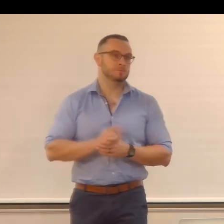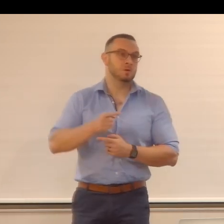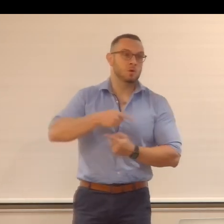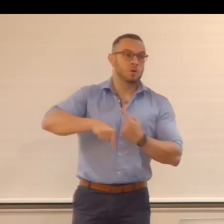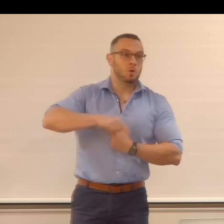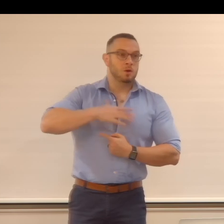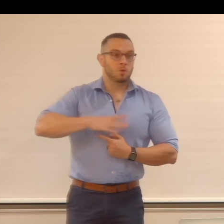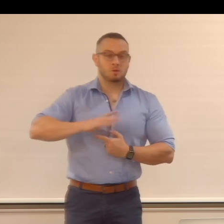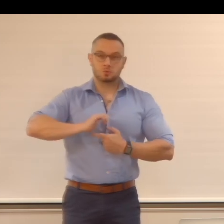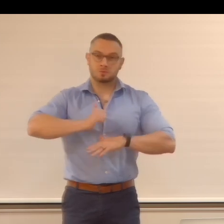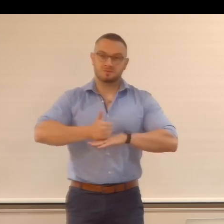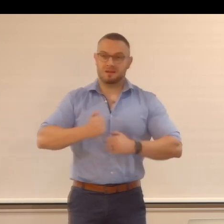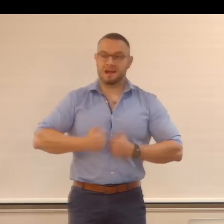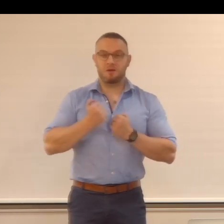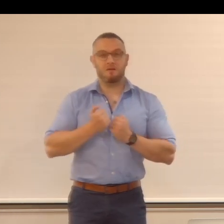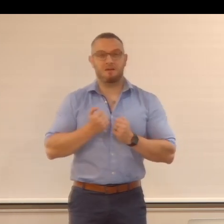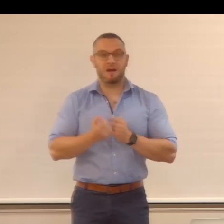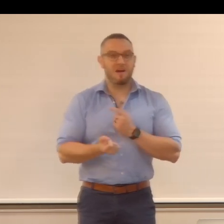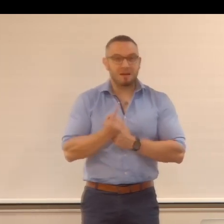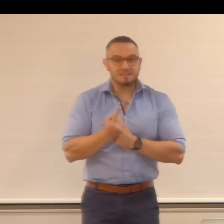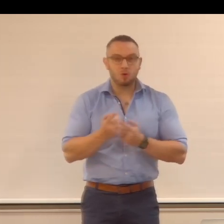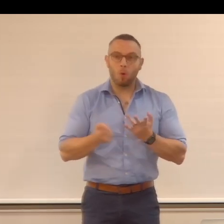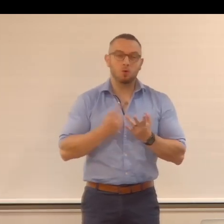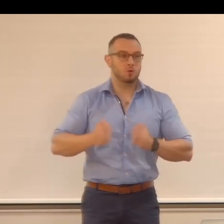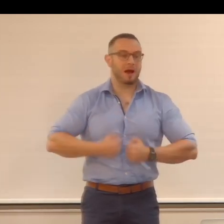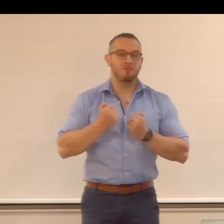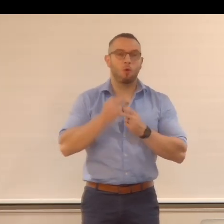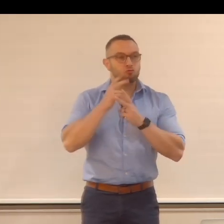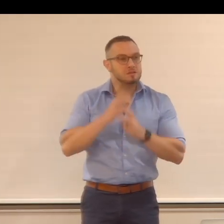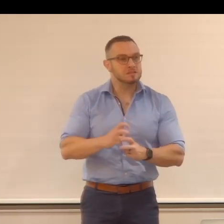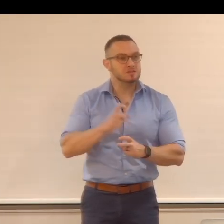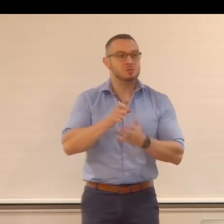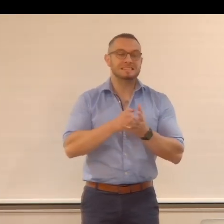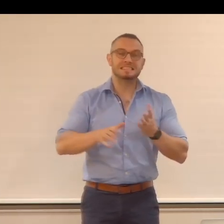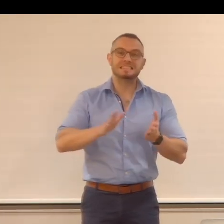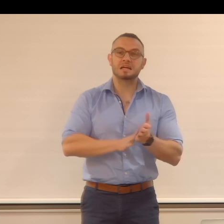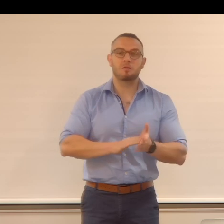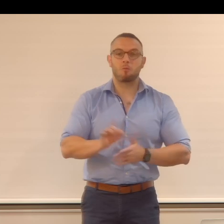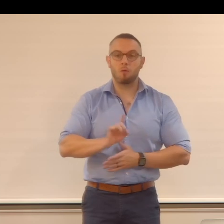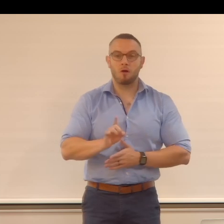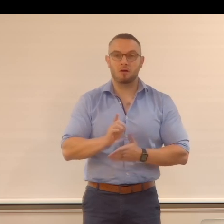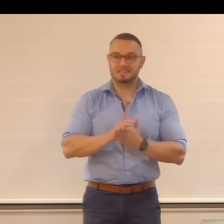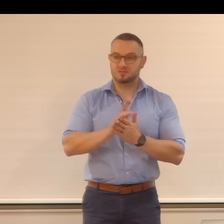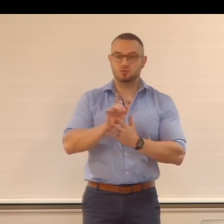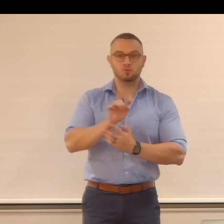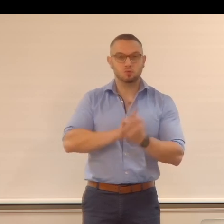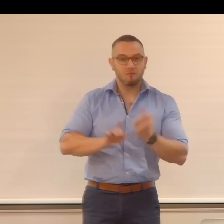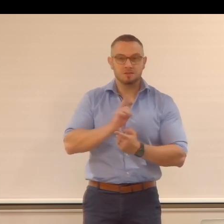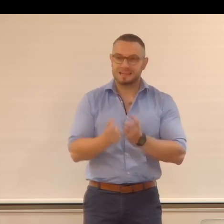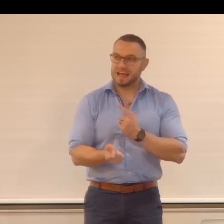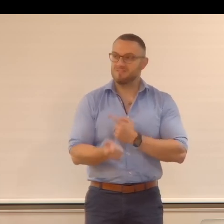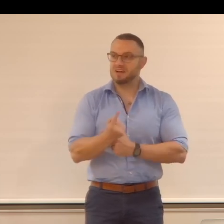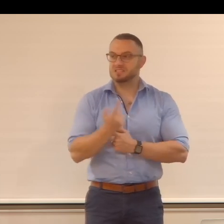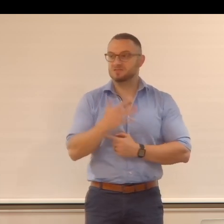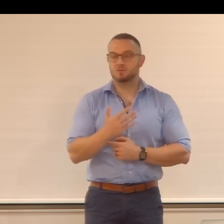really set an example in our events, but also in the research that we do. So Chasm, what is it exactly? It's conferences, it's events that we did